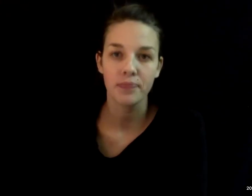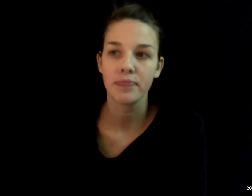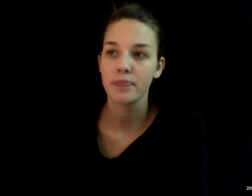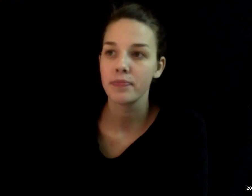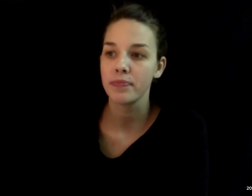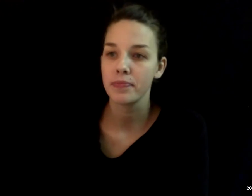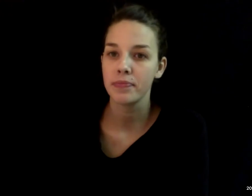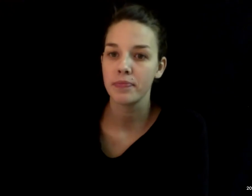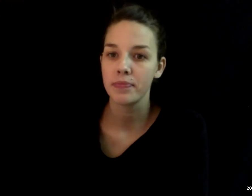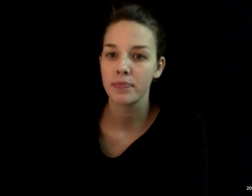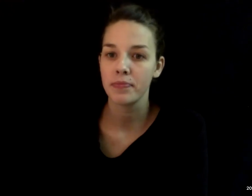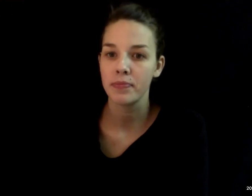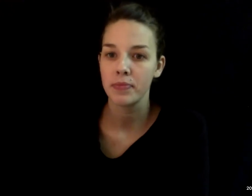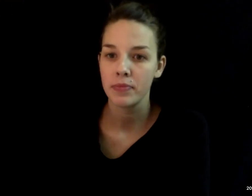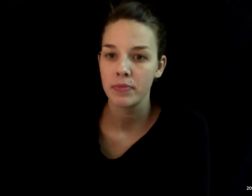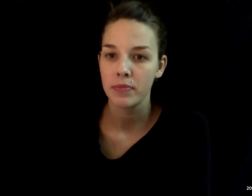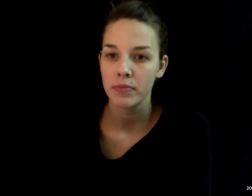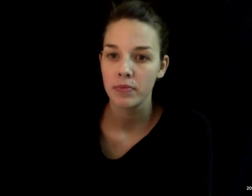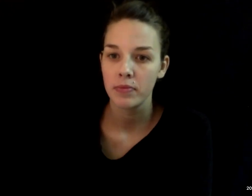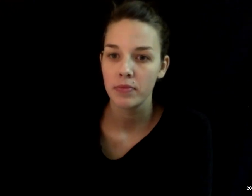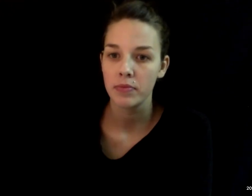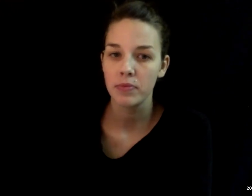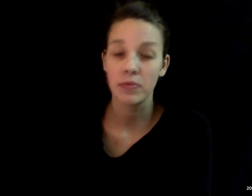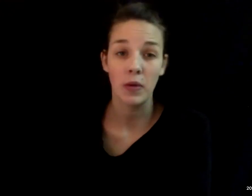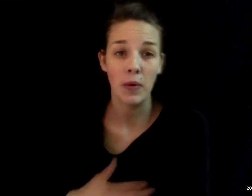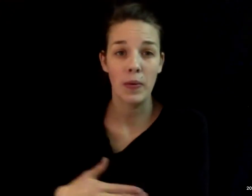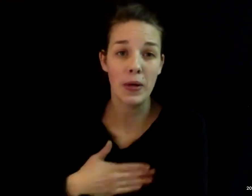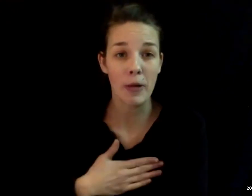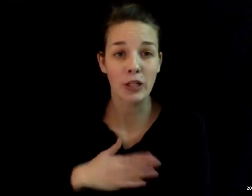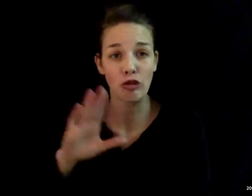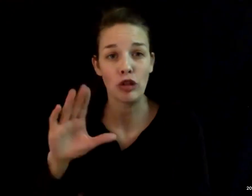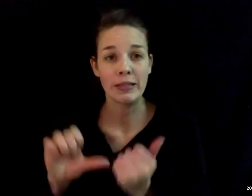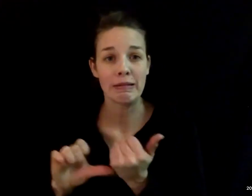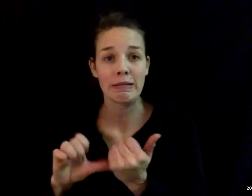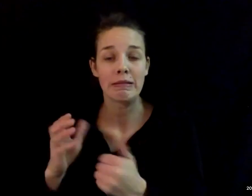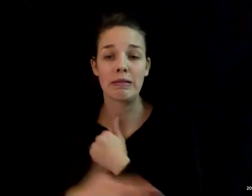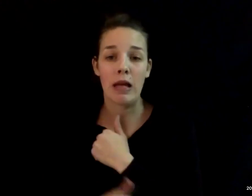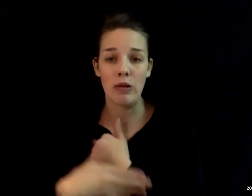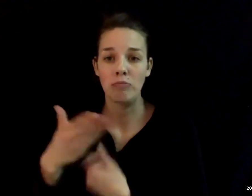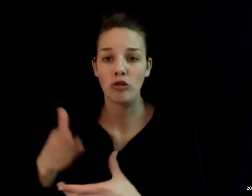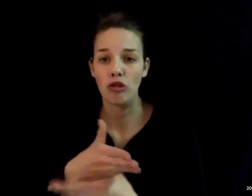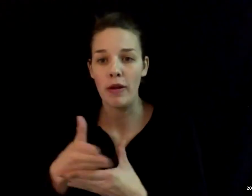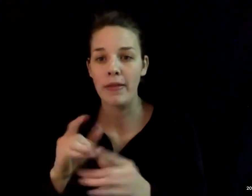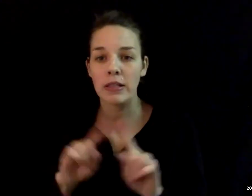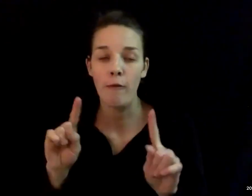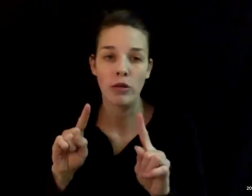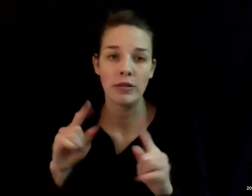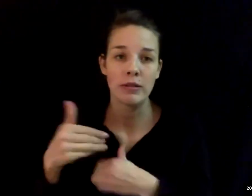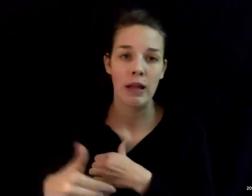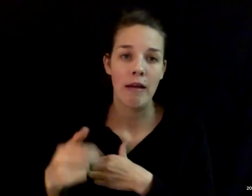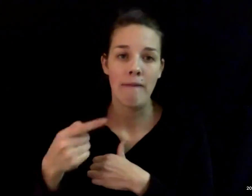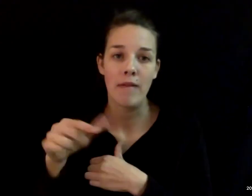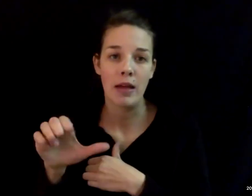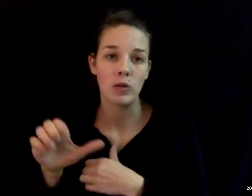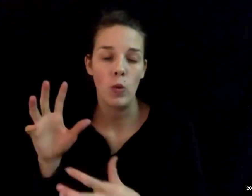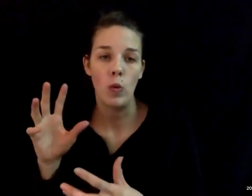I think I can say on behalf of both of our counties that we'll appreciate your assistance in sharing sort of the differences of these next phase rollouts that will